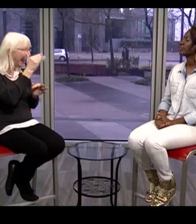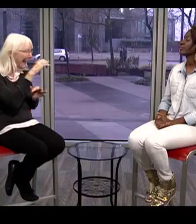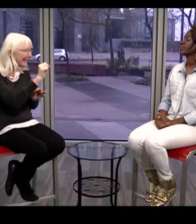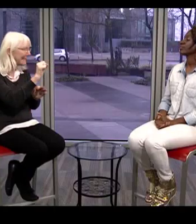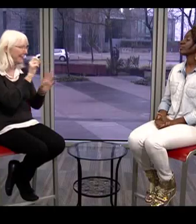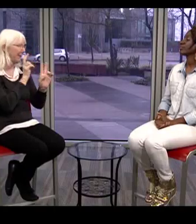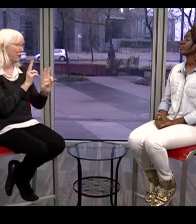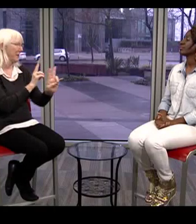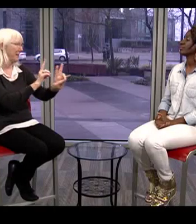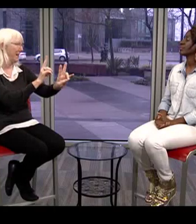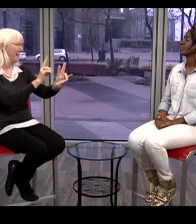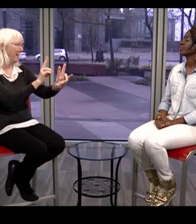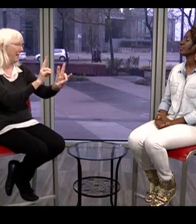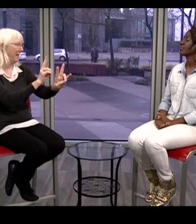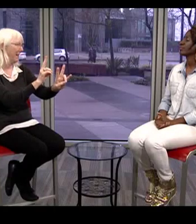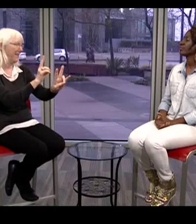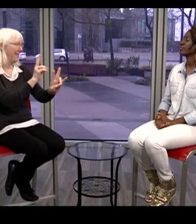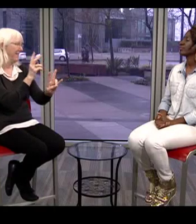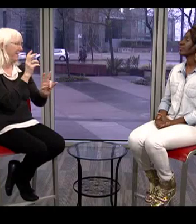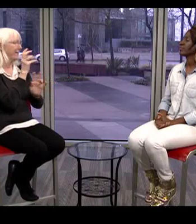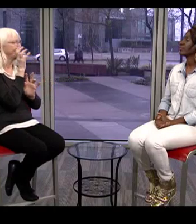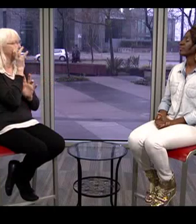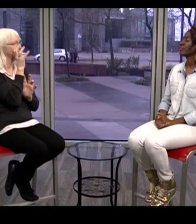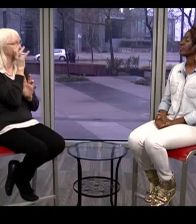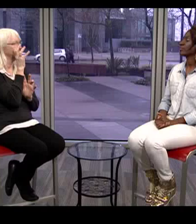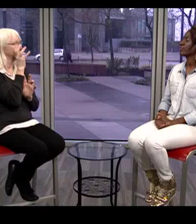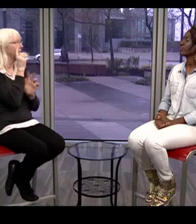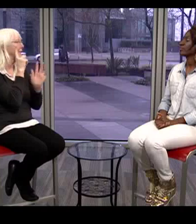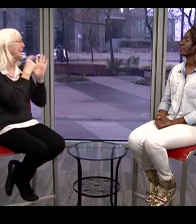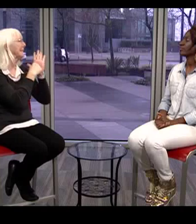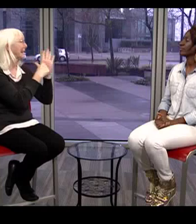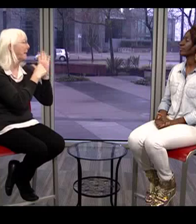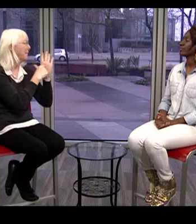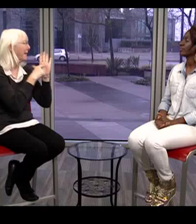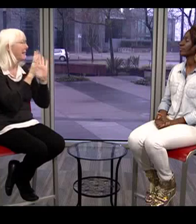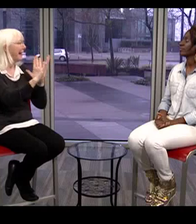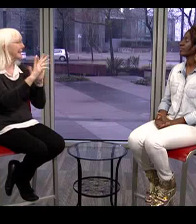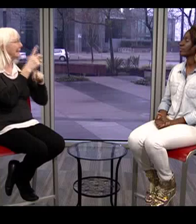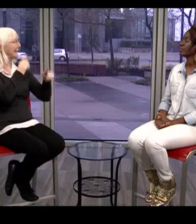And really, for his service to have someone who wasn't even using a language,